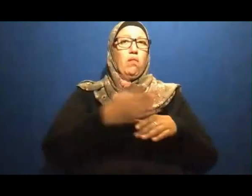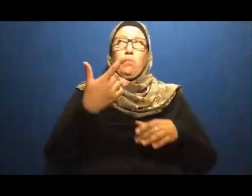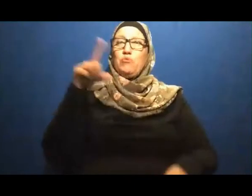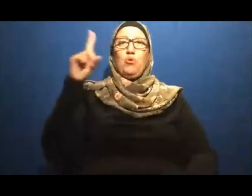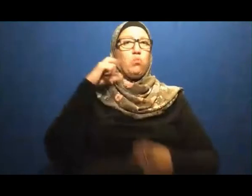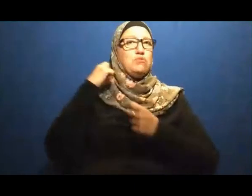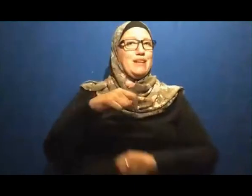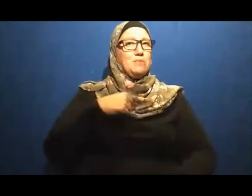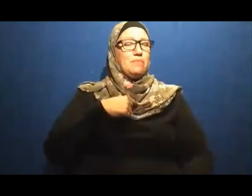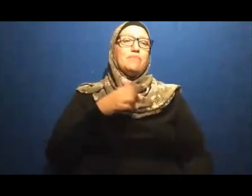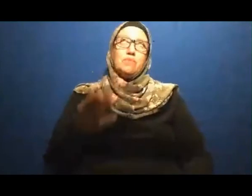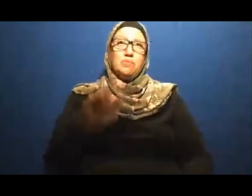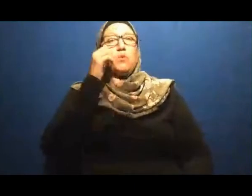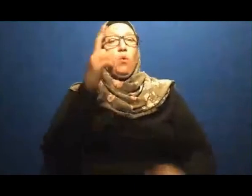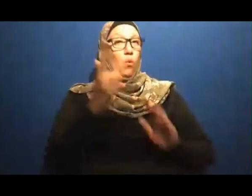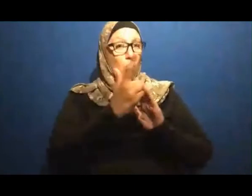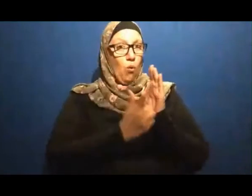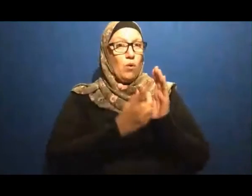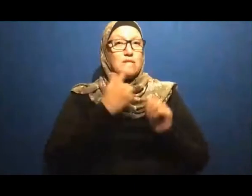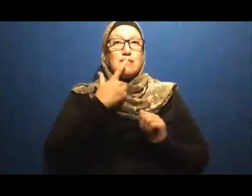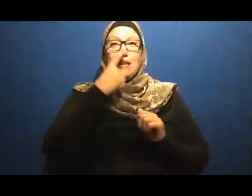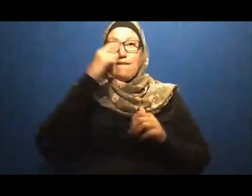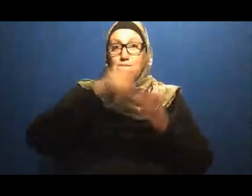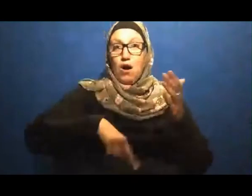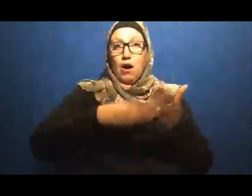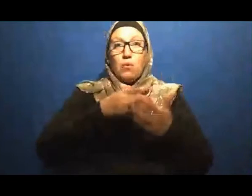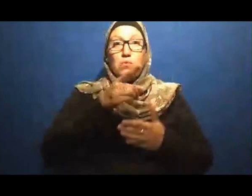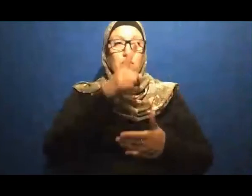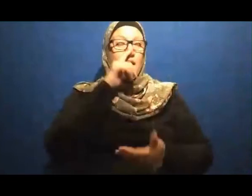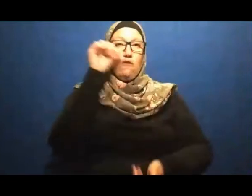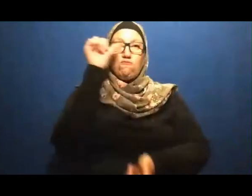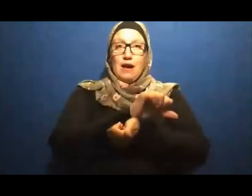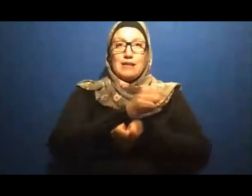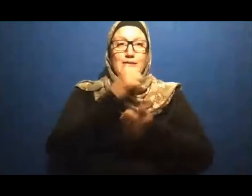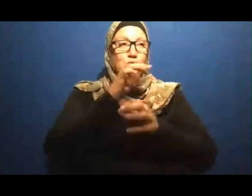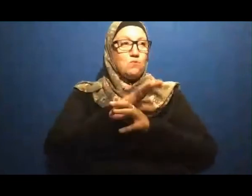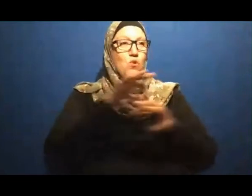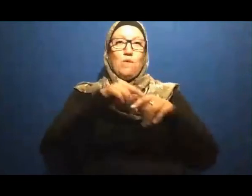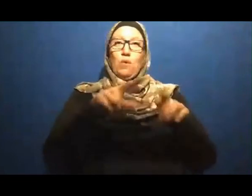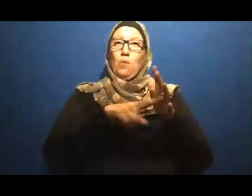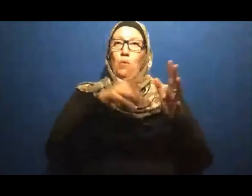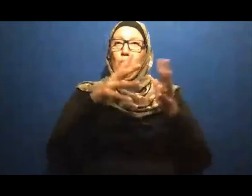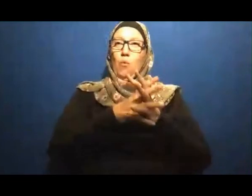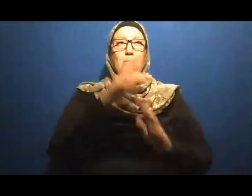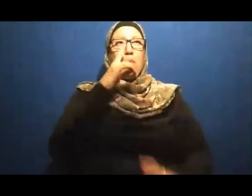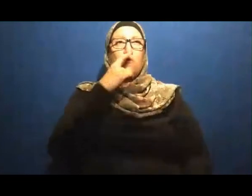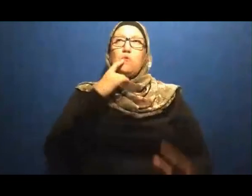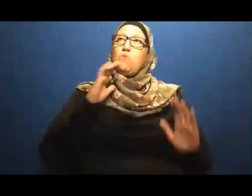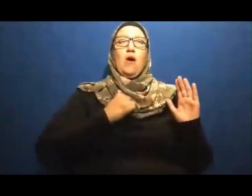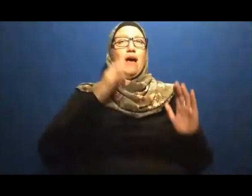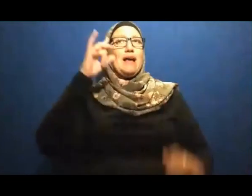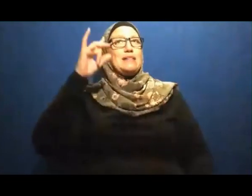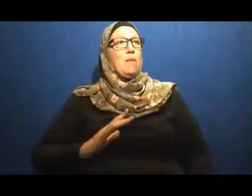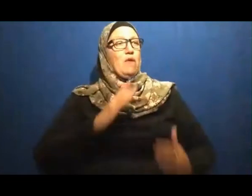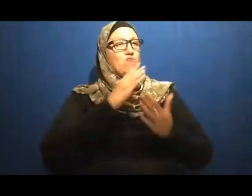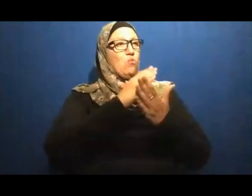even be, I don't know, arrested Now, from the Islamic perspective What is my duty? What does Islam say in this